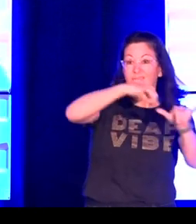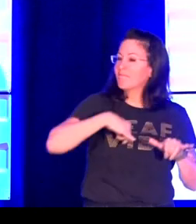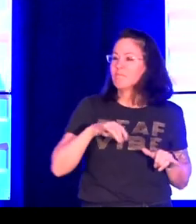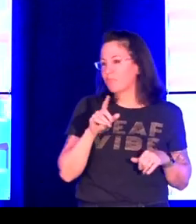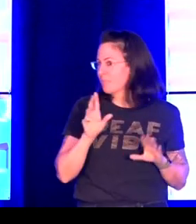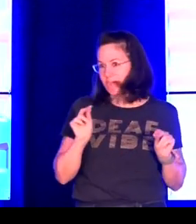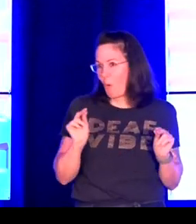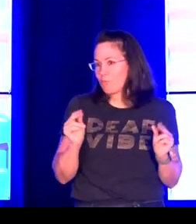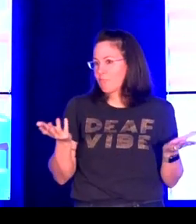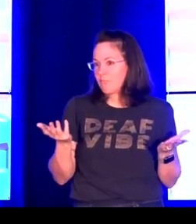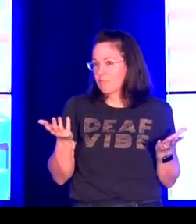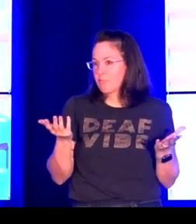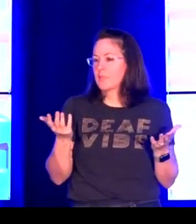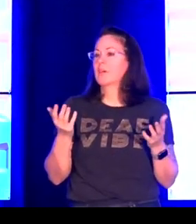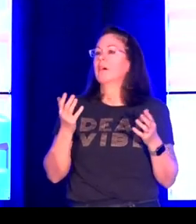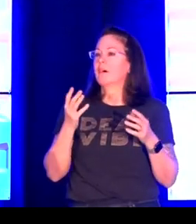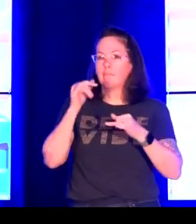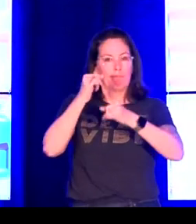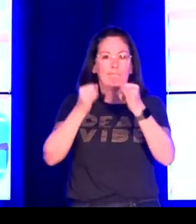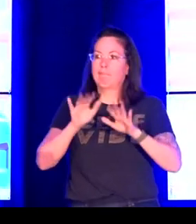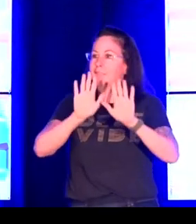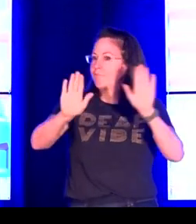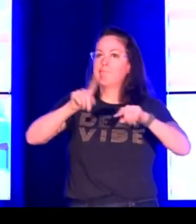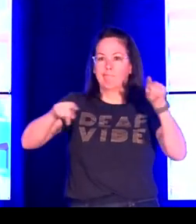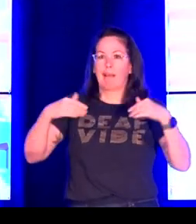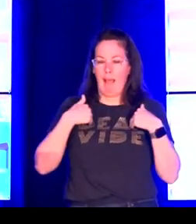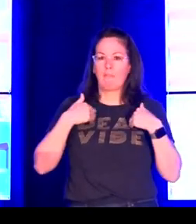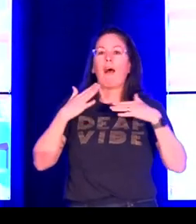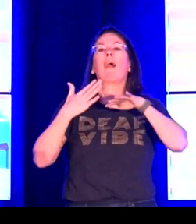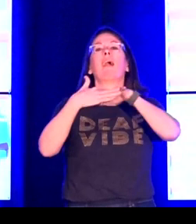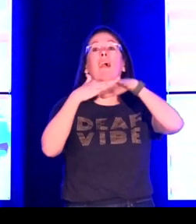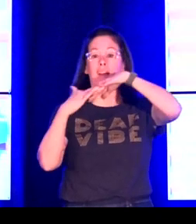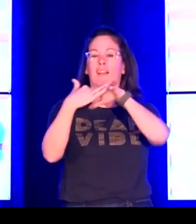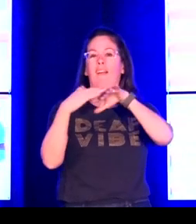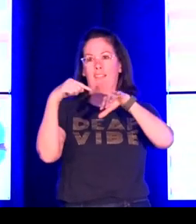ways of being deaf. It's not a heterogeneous experience.